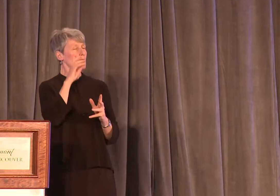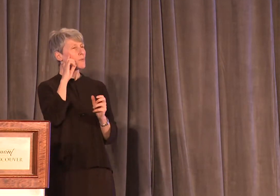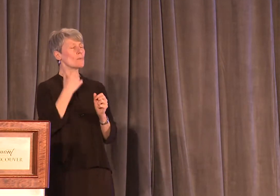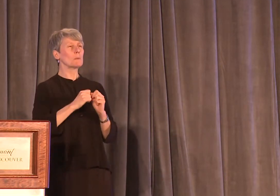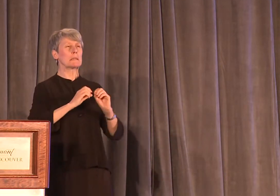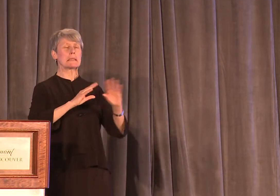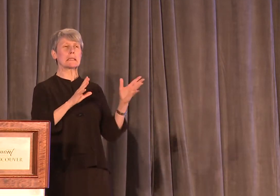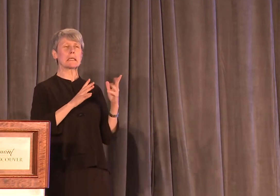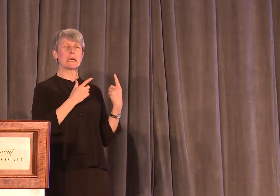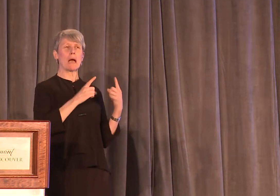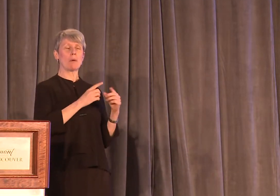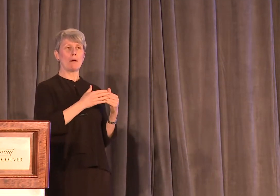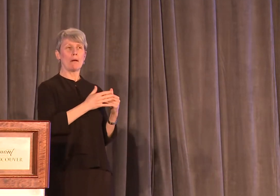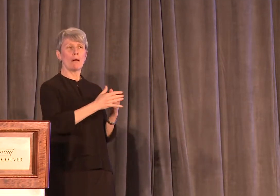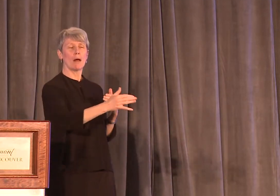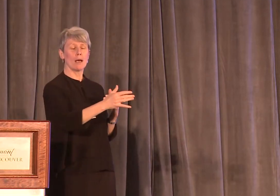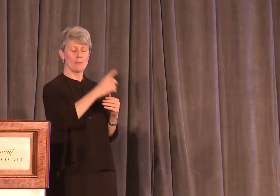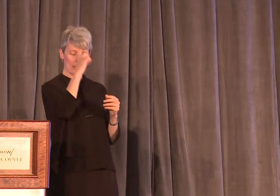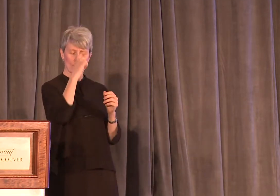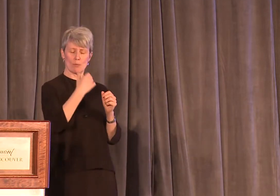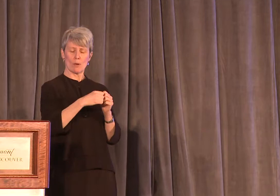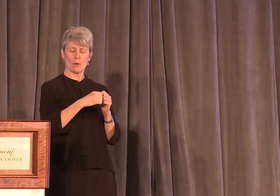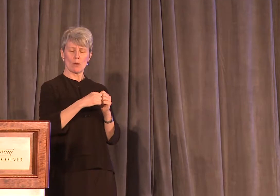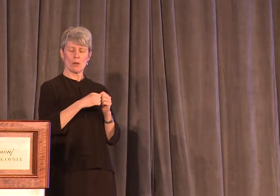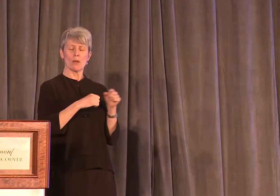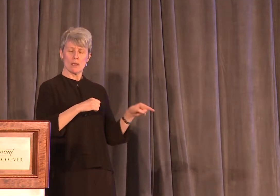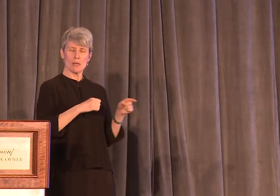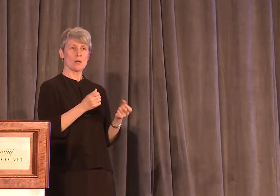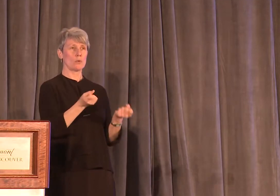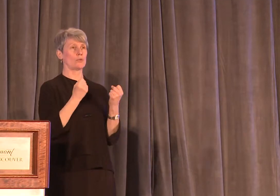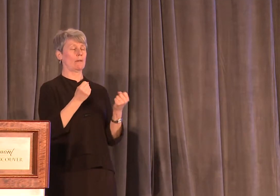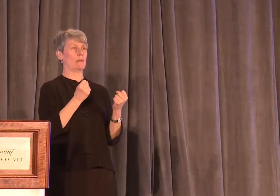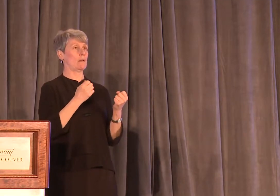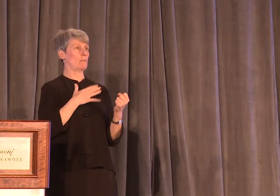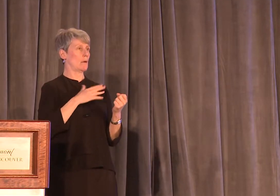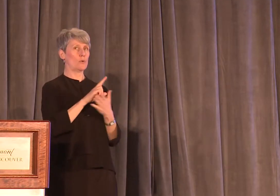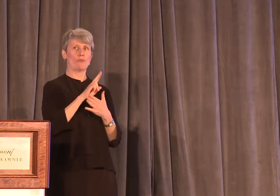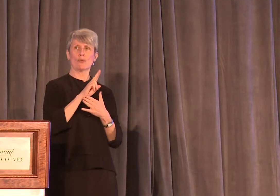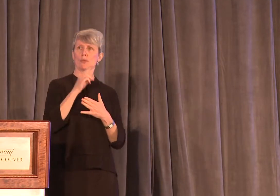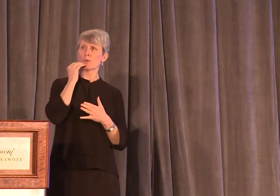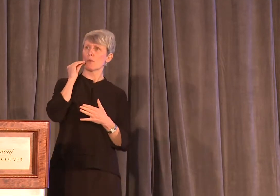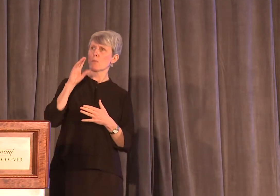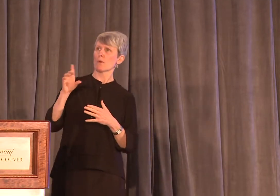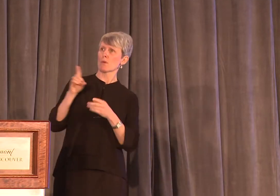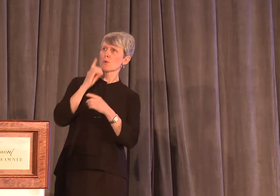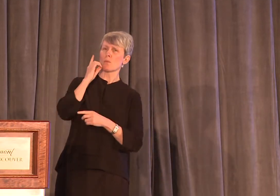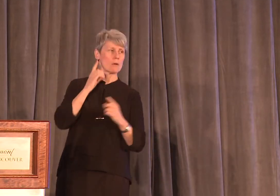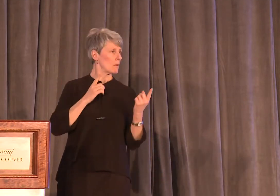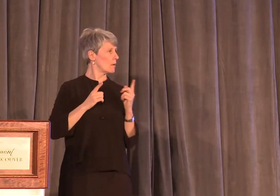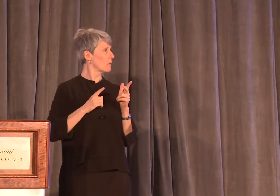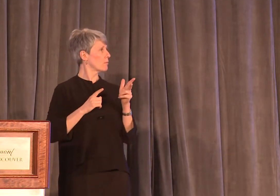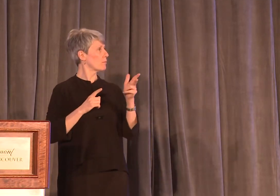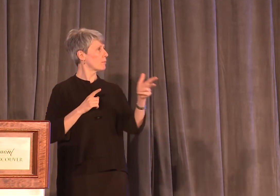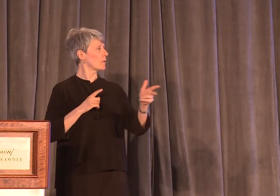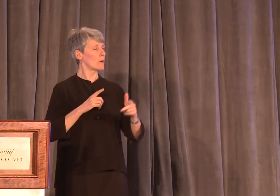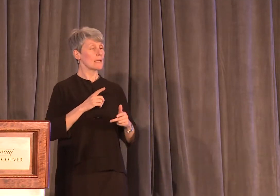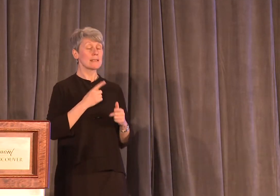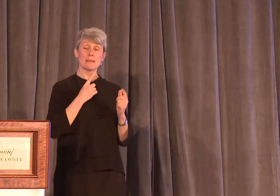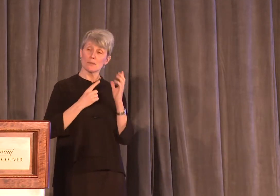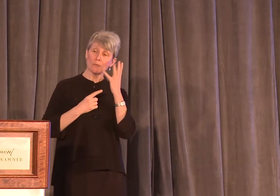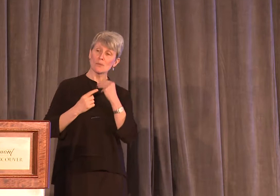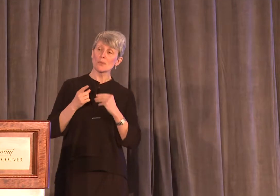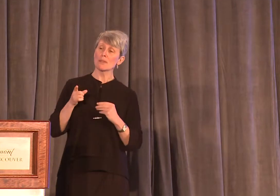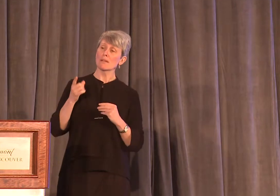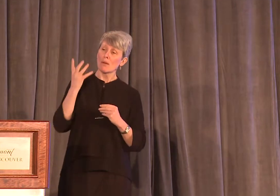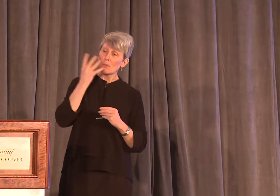drive, but I do remember the moment when I realized he was driving past my university residence. He told me how pretty I was.